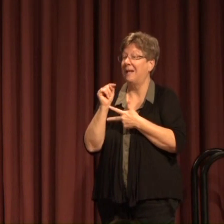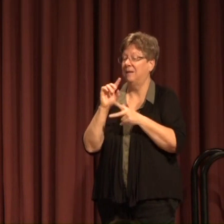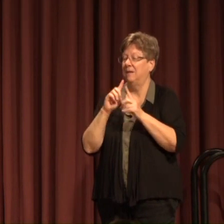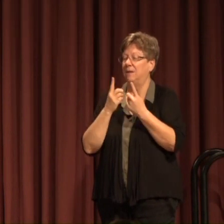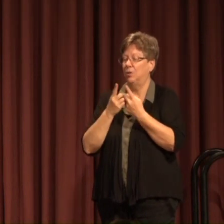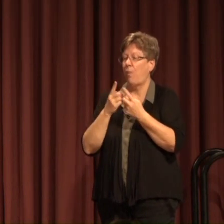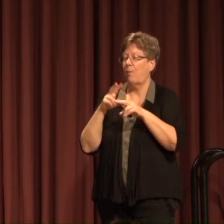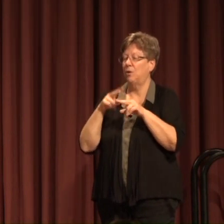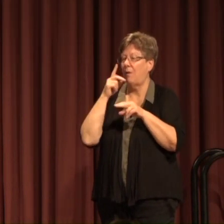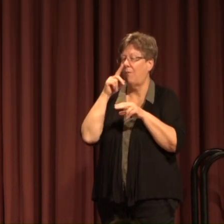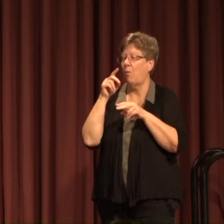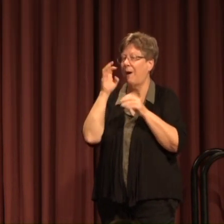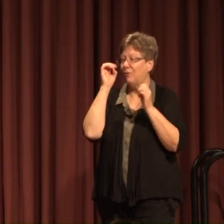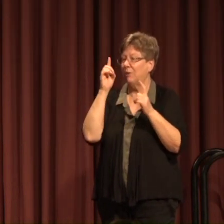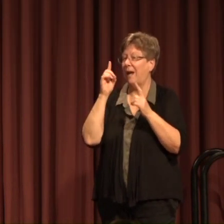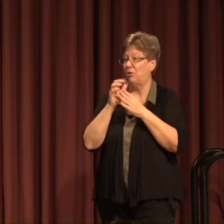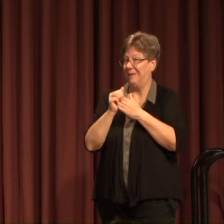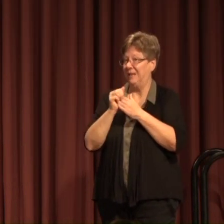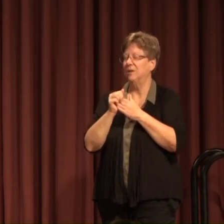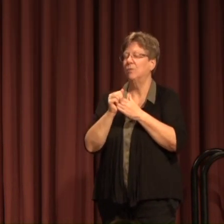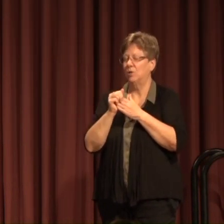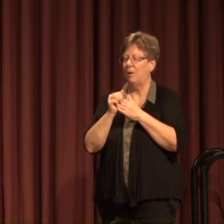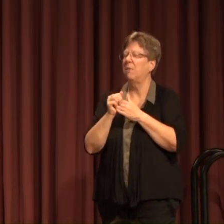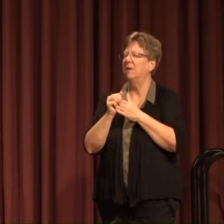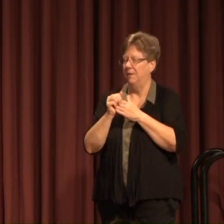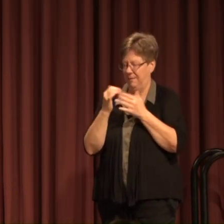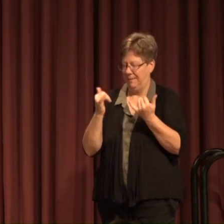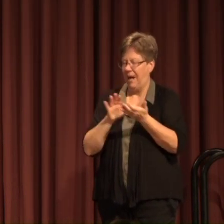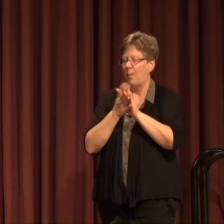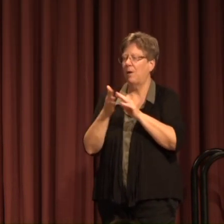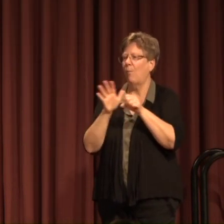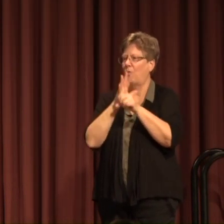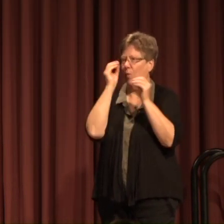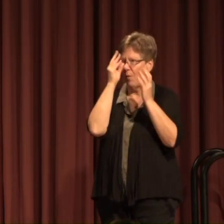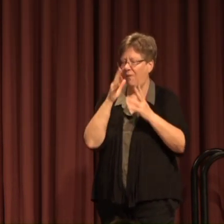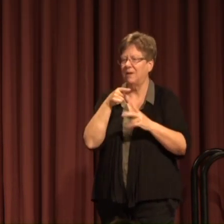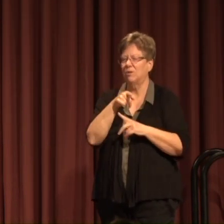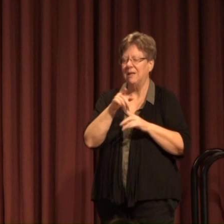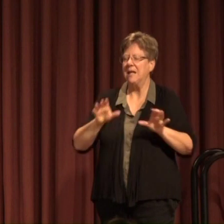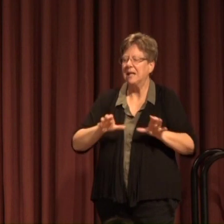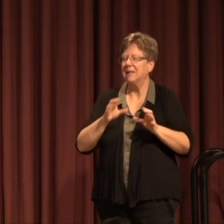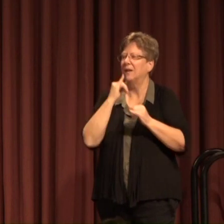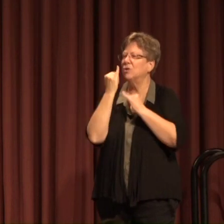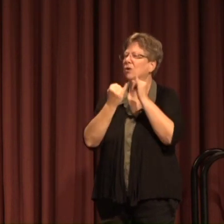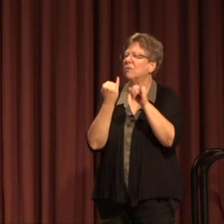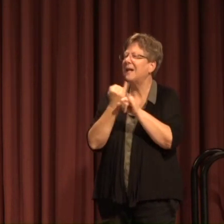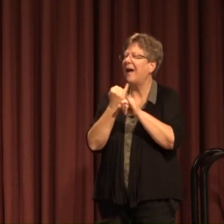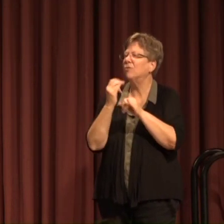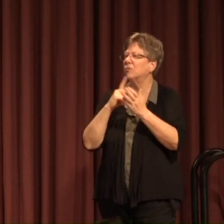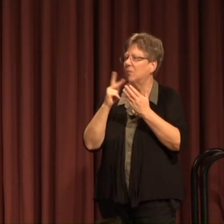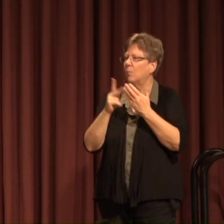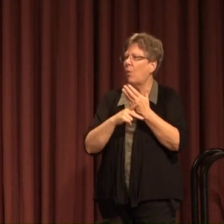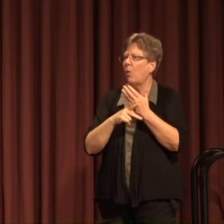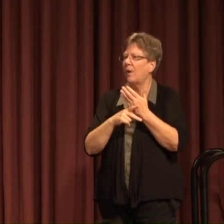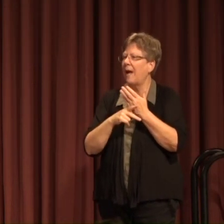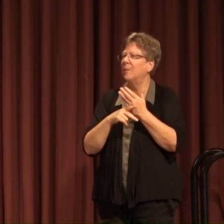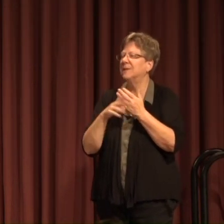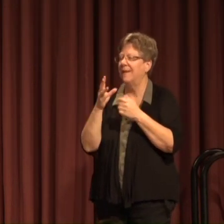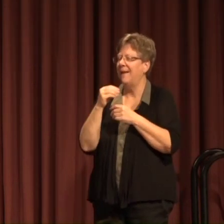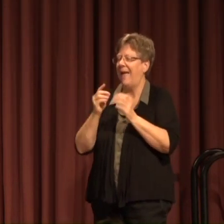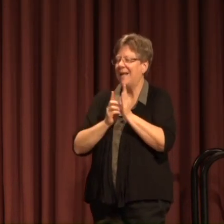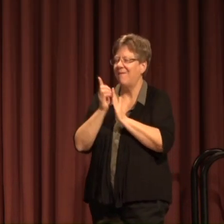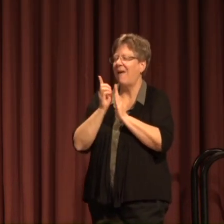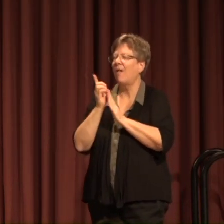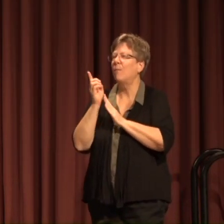of educational leadership is full promote professor and he conducts international programs as well as the